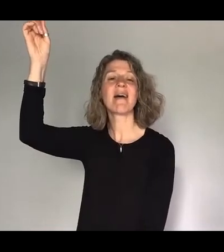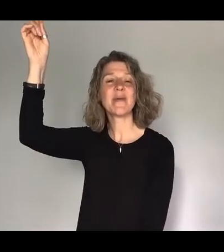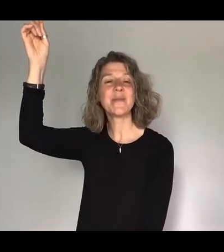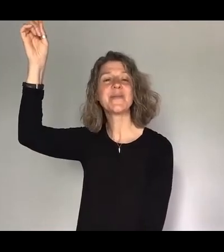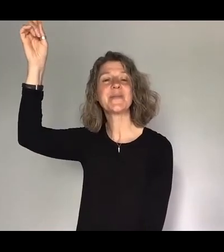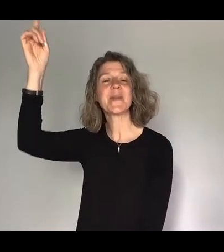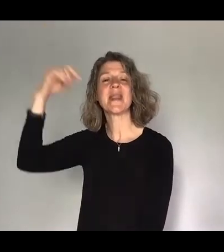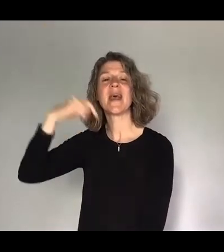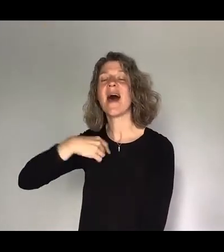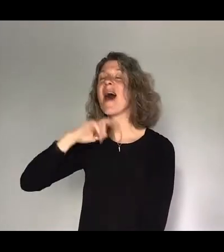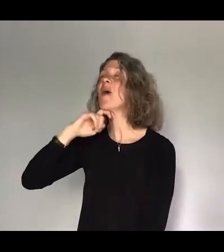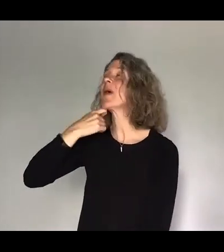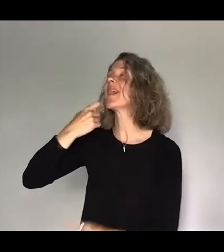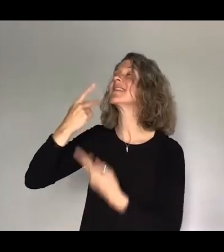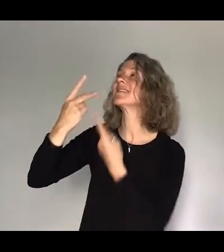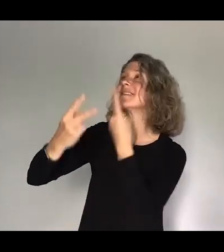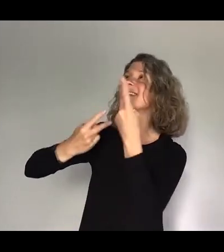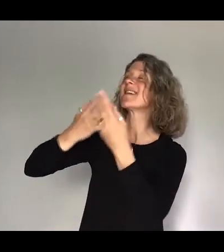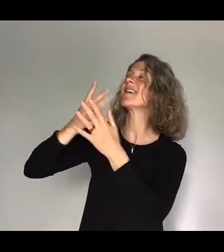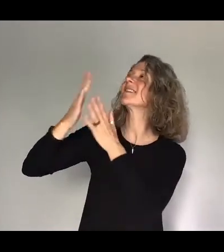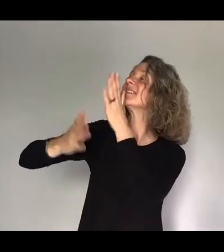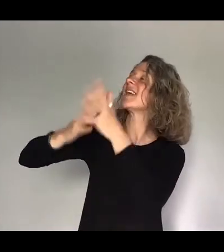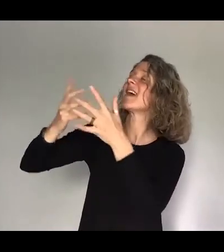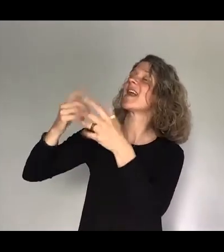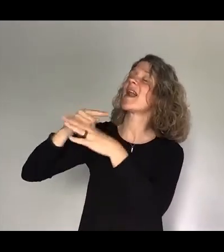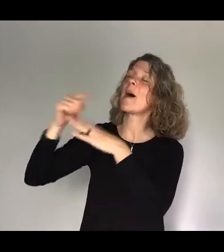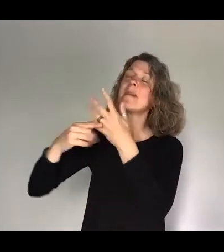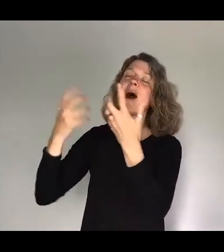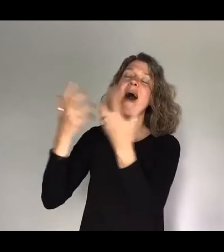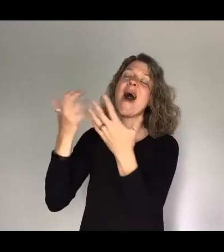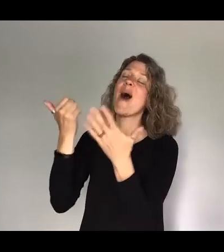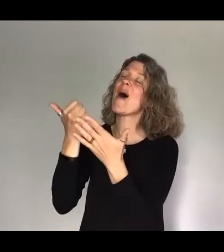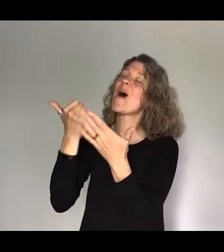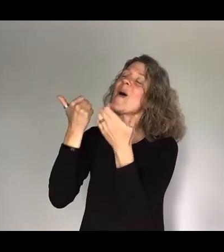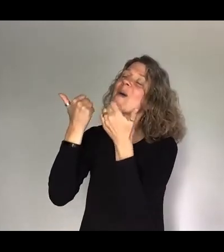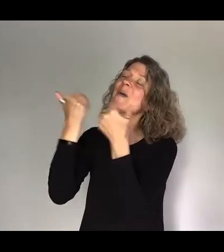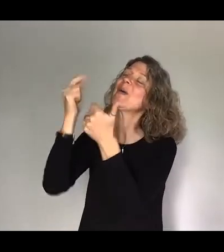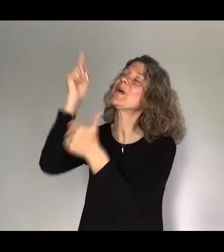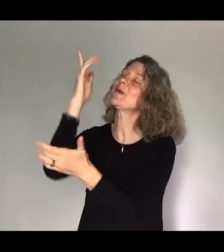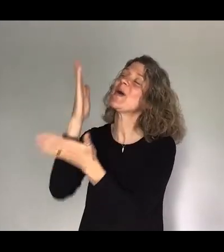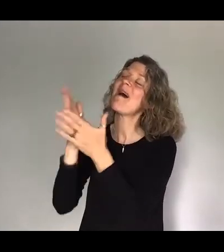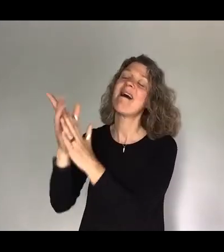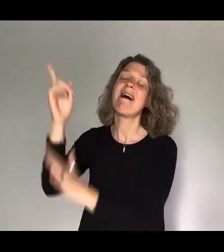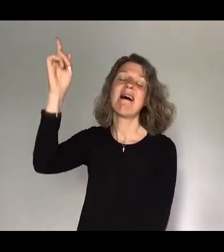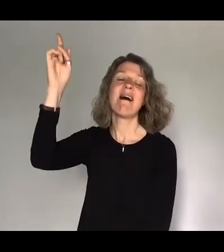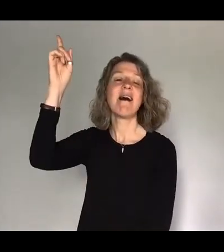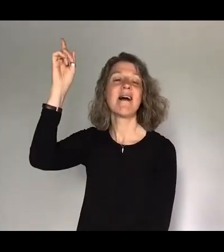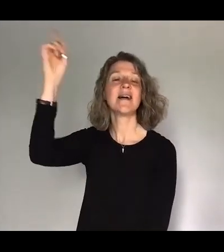yes I will sing of the goodness of God one more time say